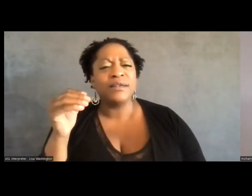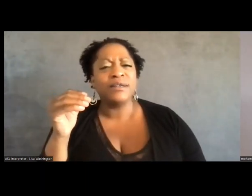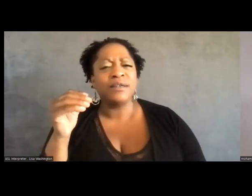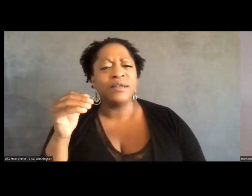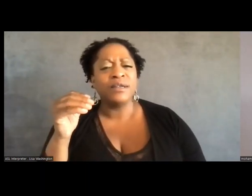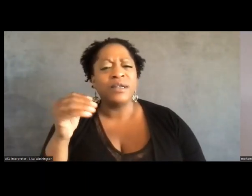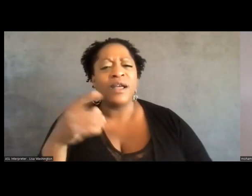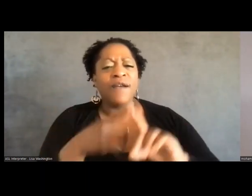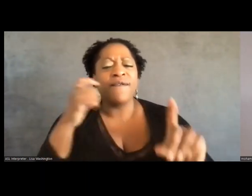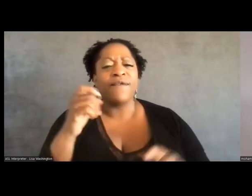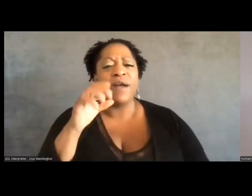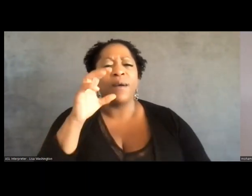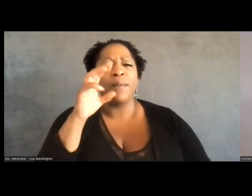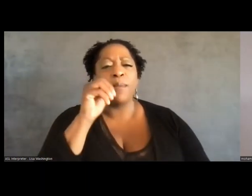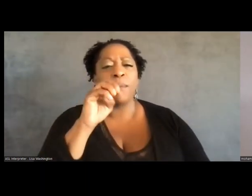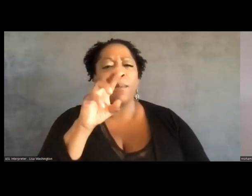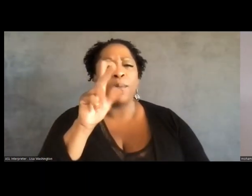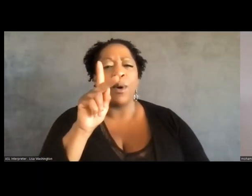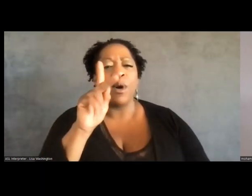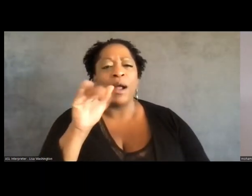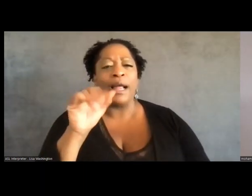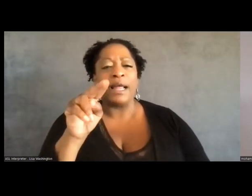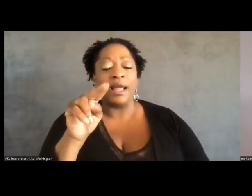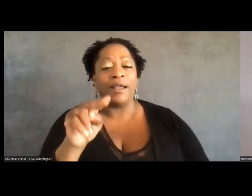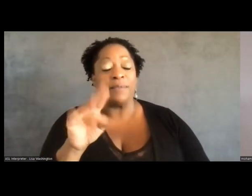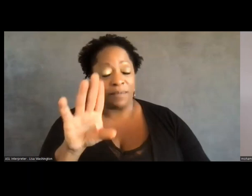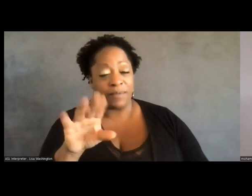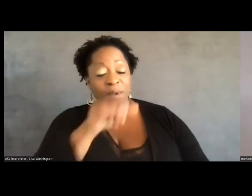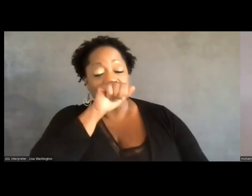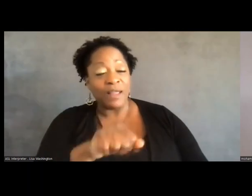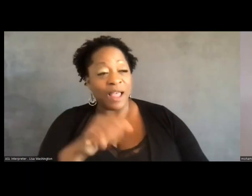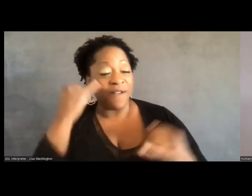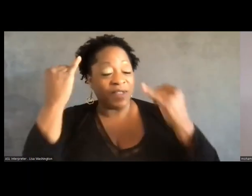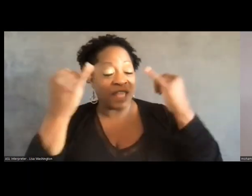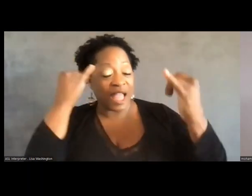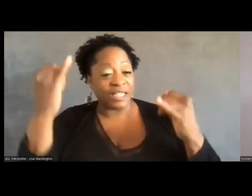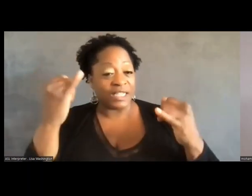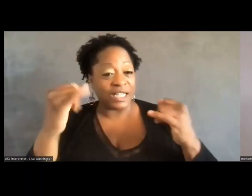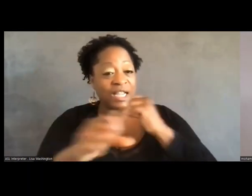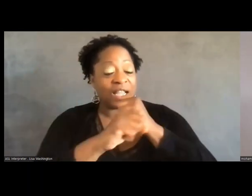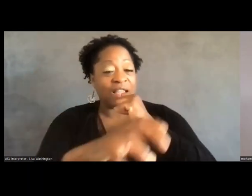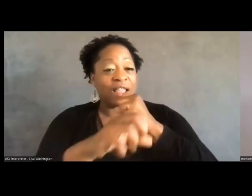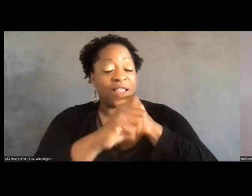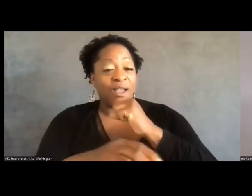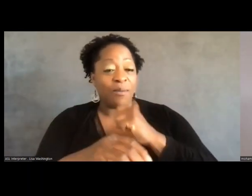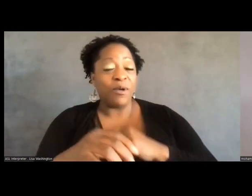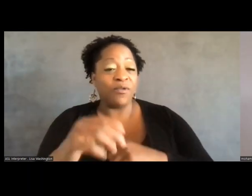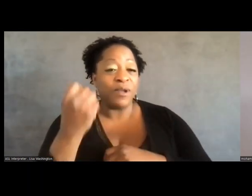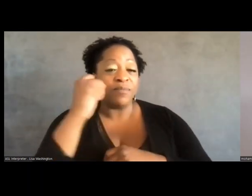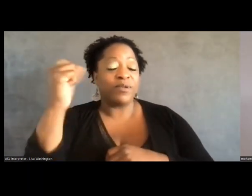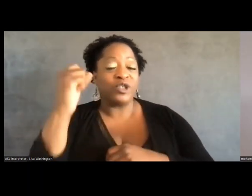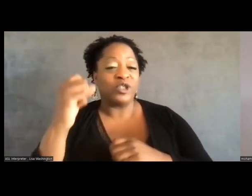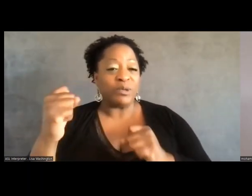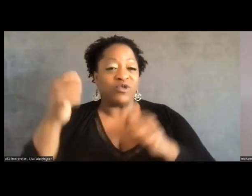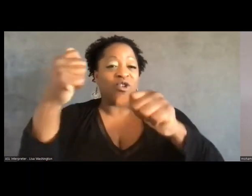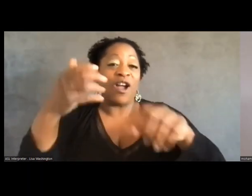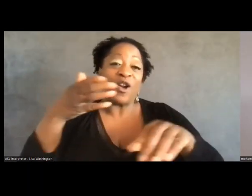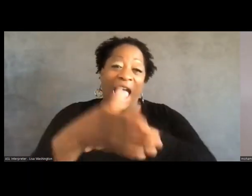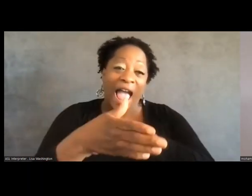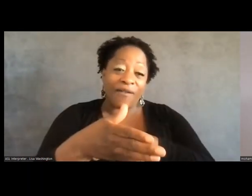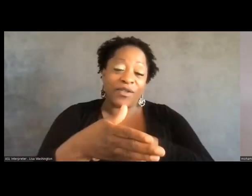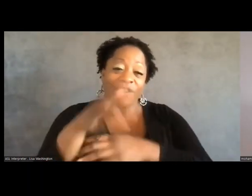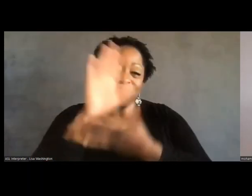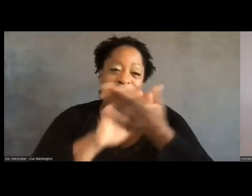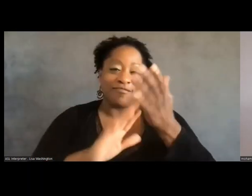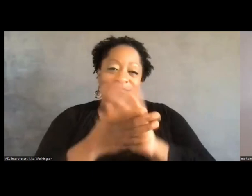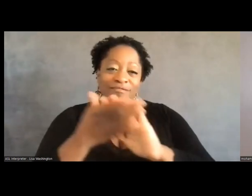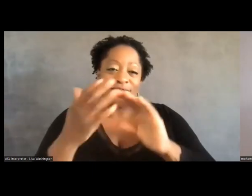this one is from Lorcan. And so love the idea that movements should be stronger after a campaign. Um, how should, how